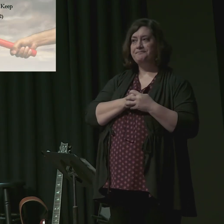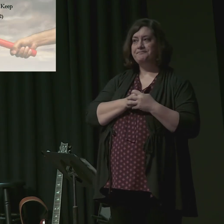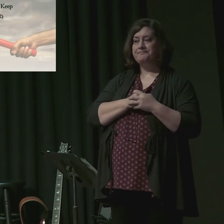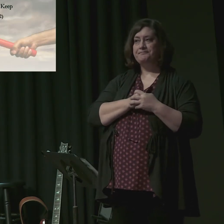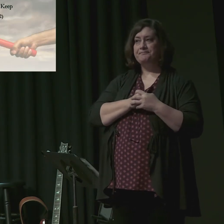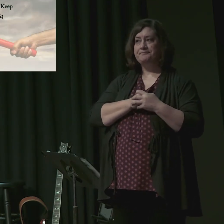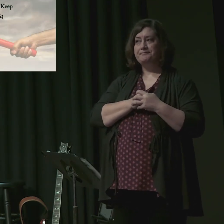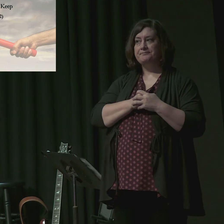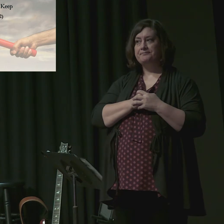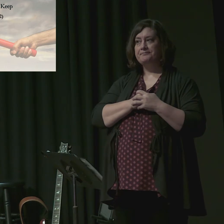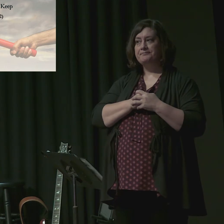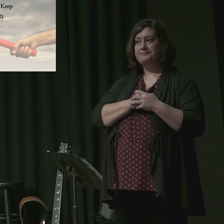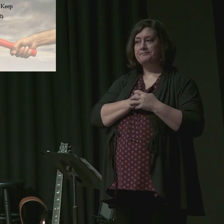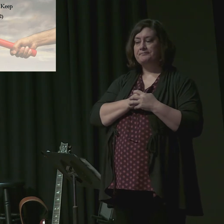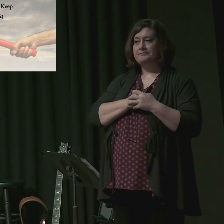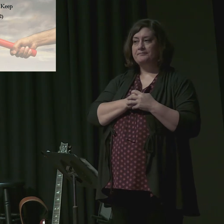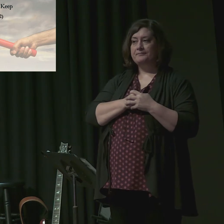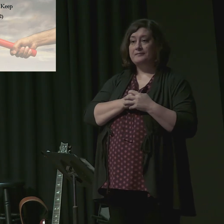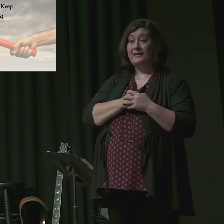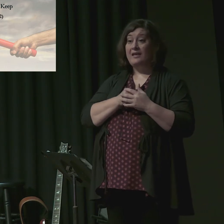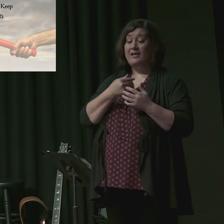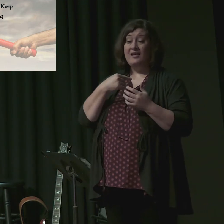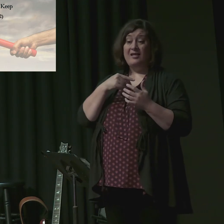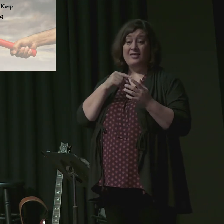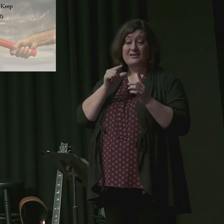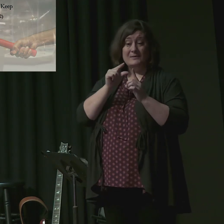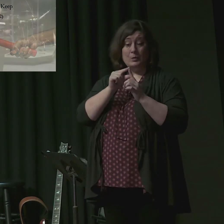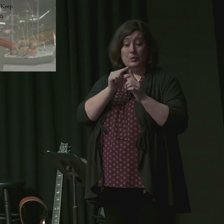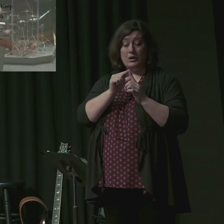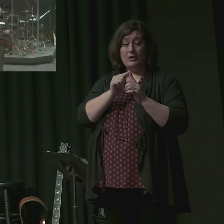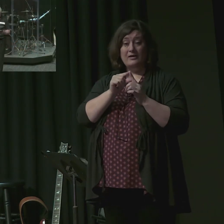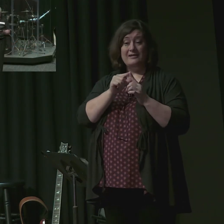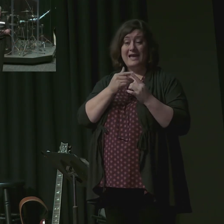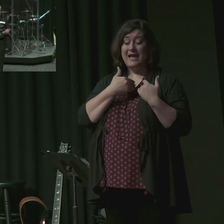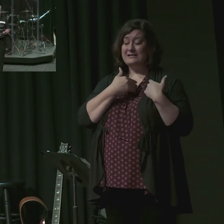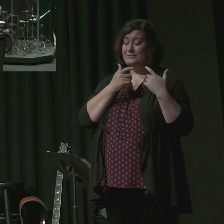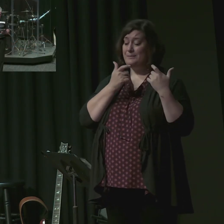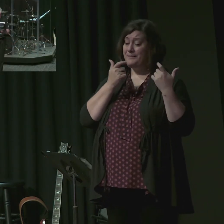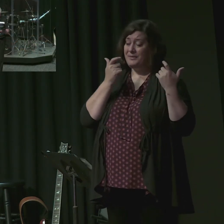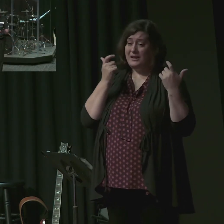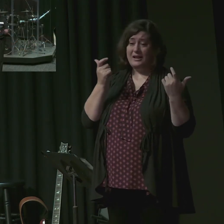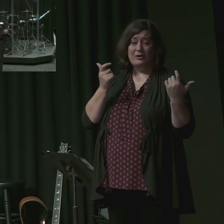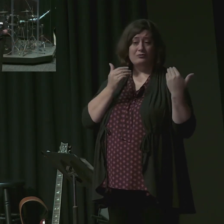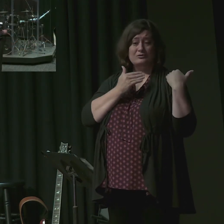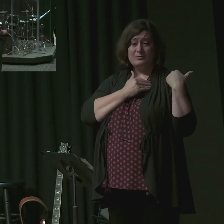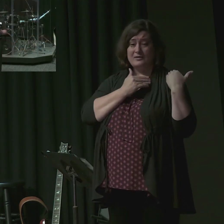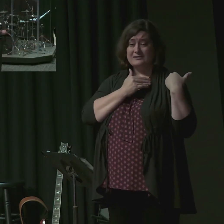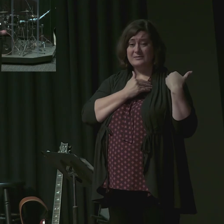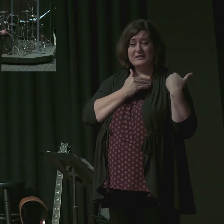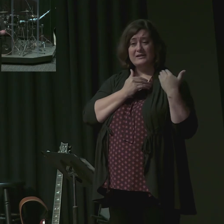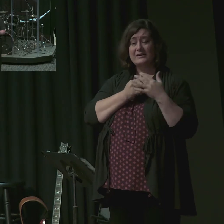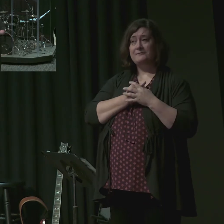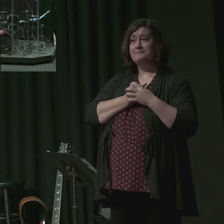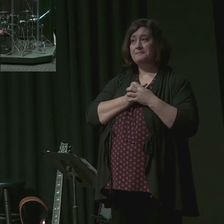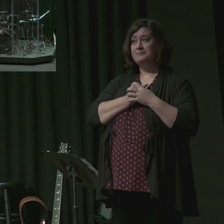2. Here are words that can make saints and elders tremble. Before the face of God, herald the Word